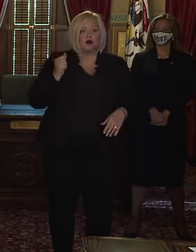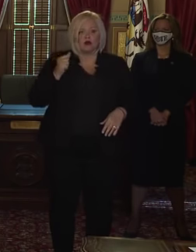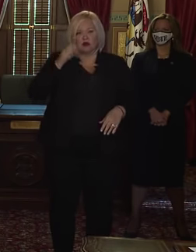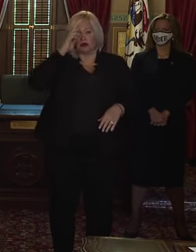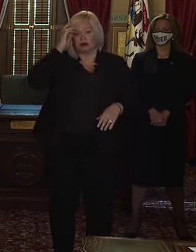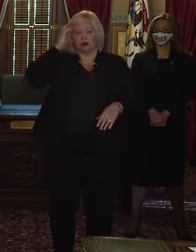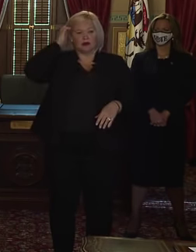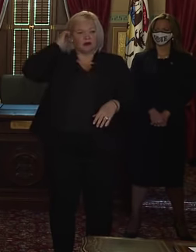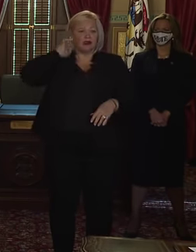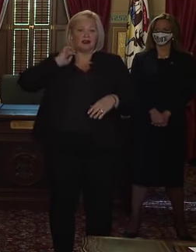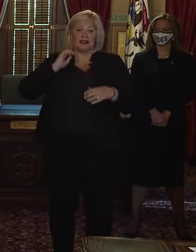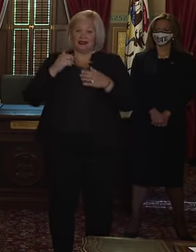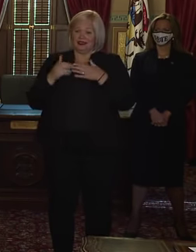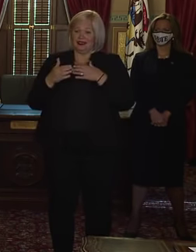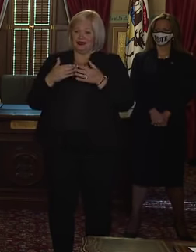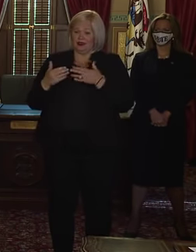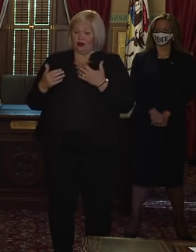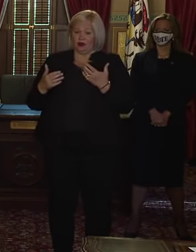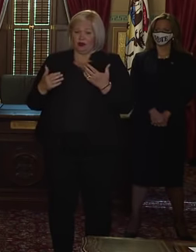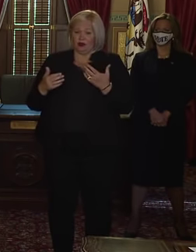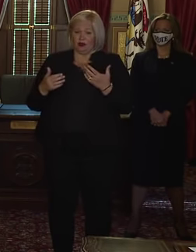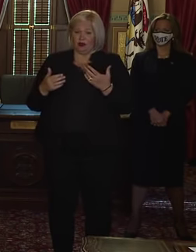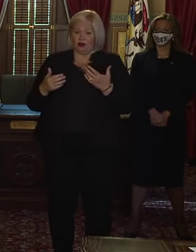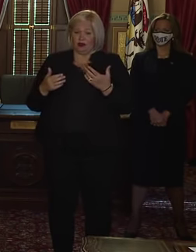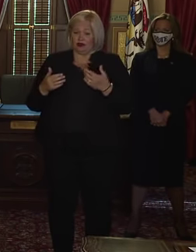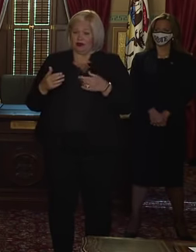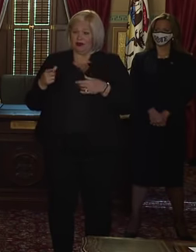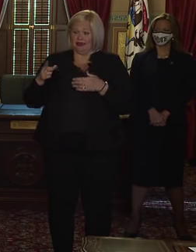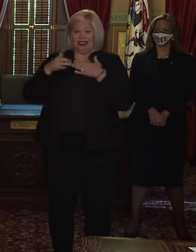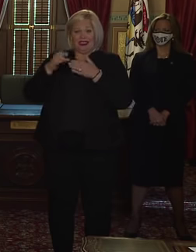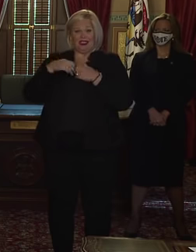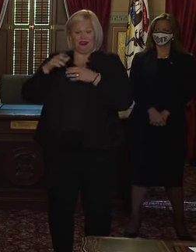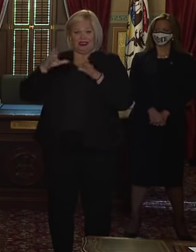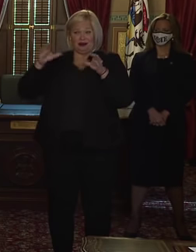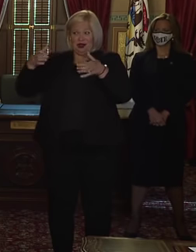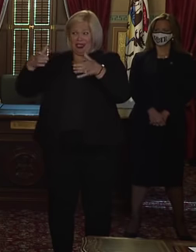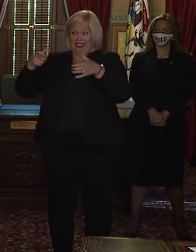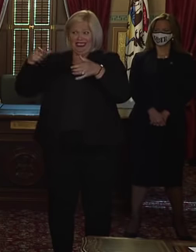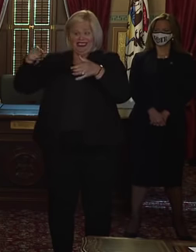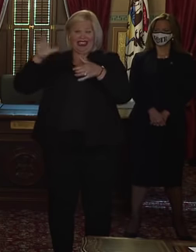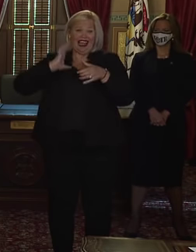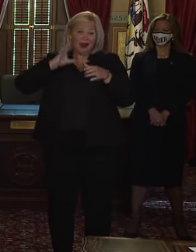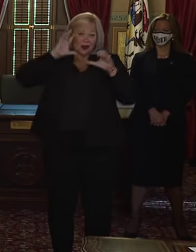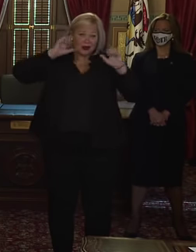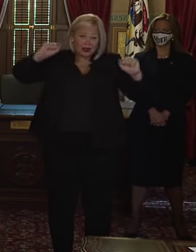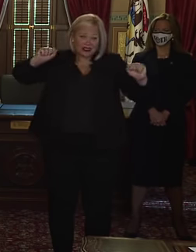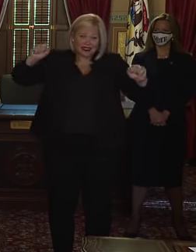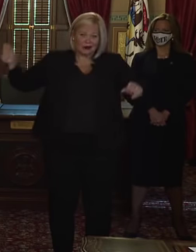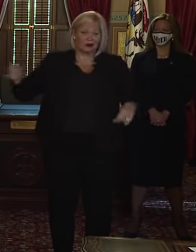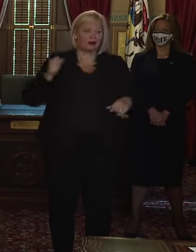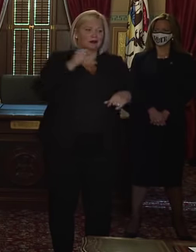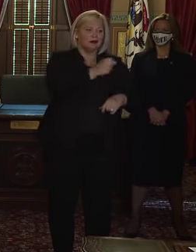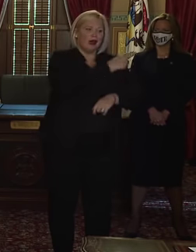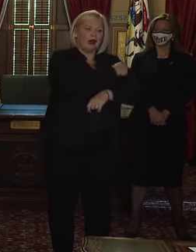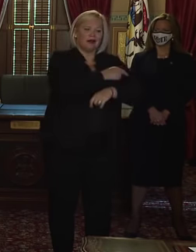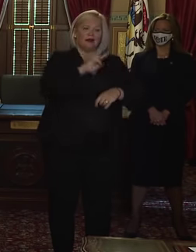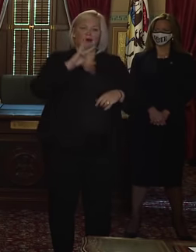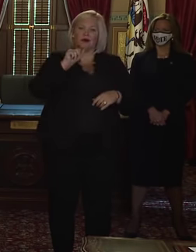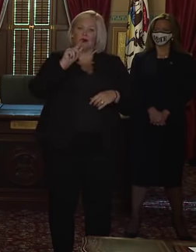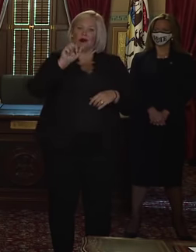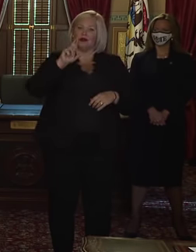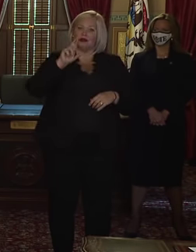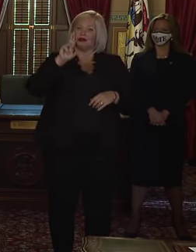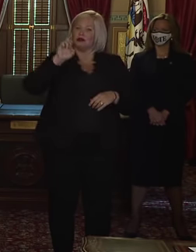hours of the leader of his party, you know, our president getting admitted into Walter Reed for COVID